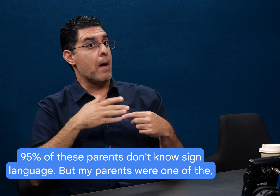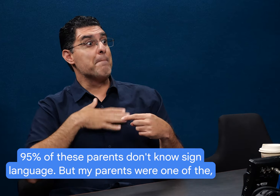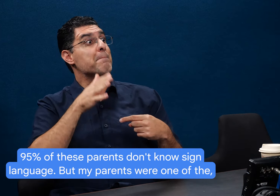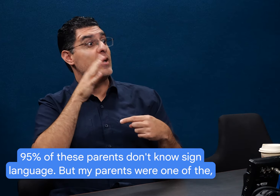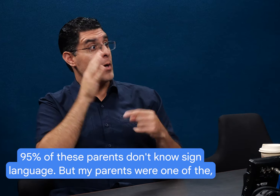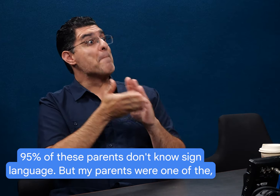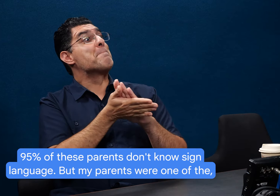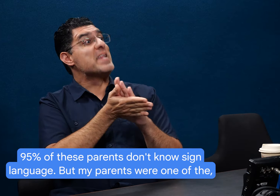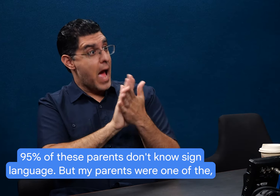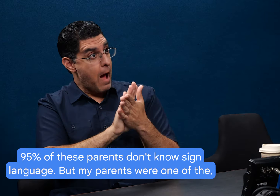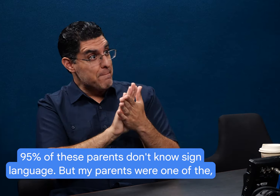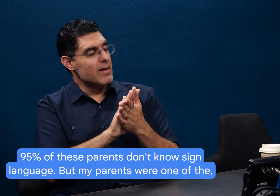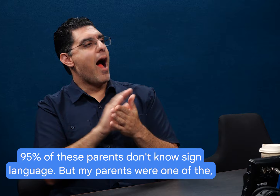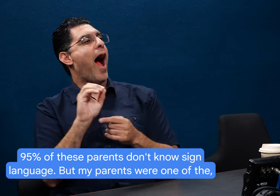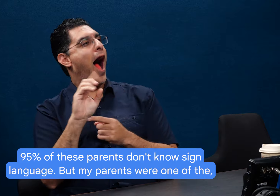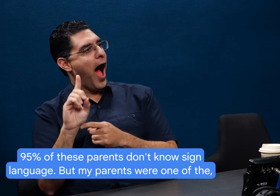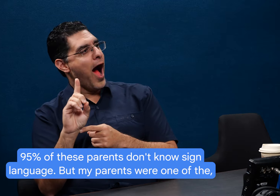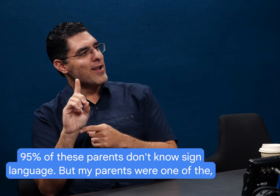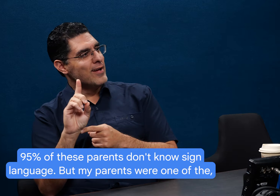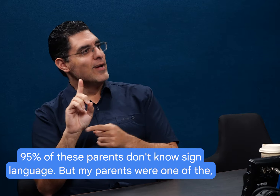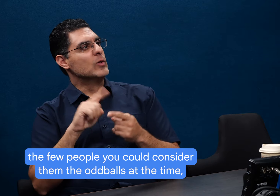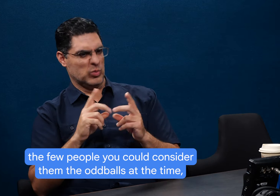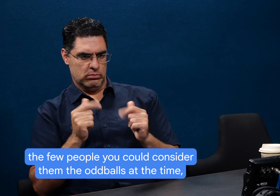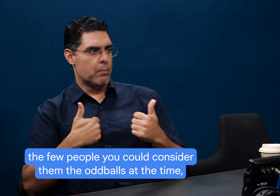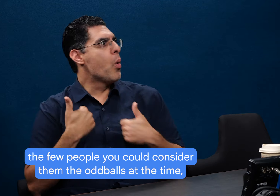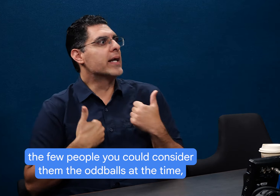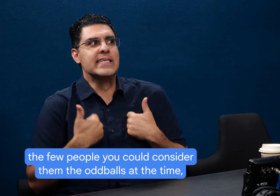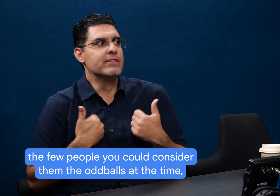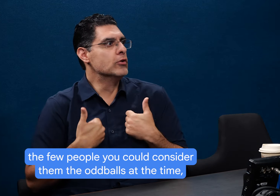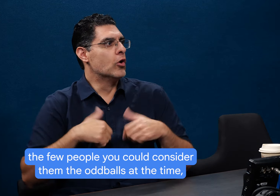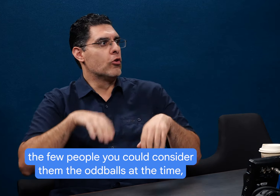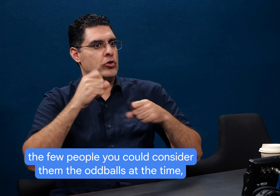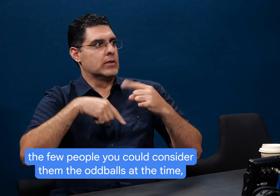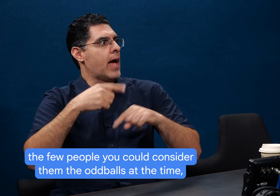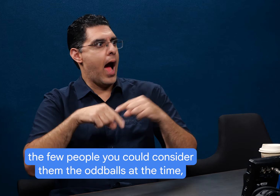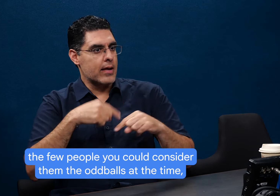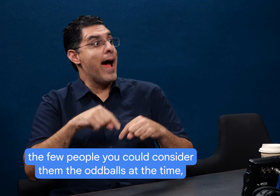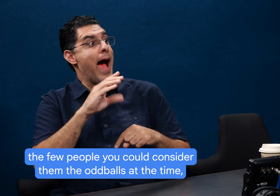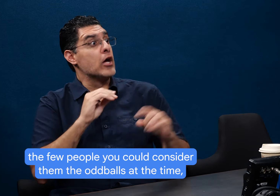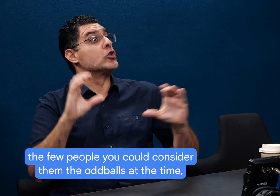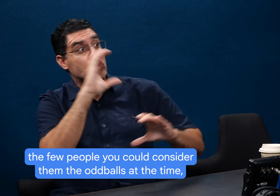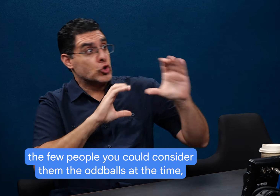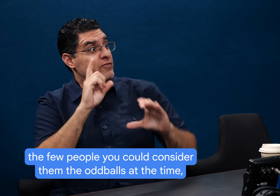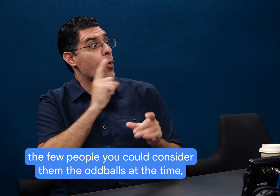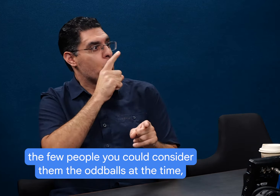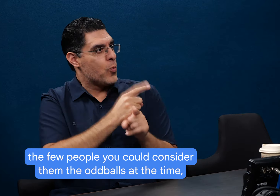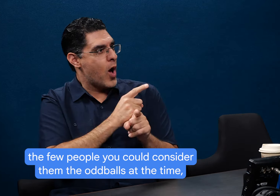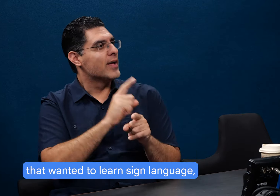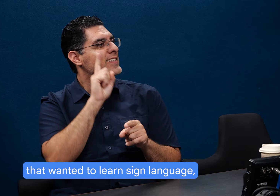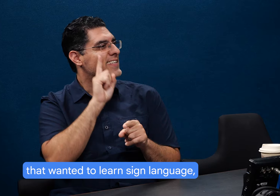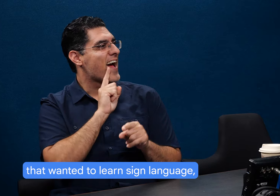of these parents don't know sign language. But my parents were one of the few people, you could consider them the oddballs at the time,